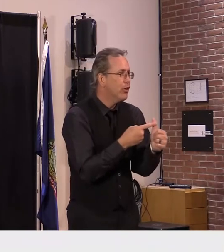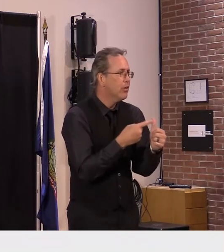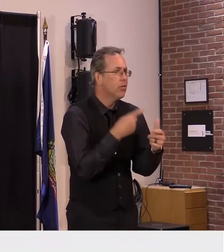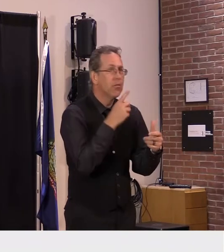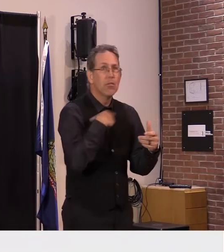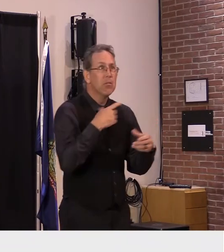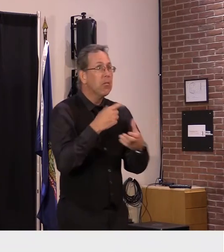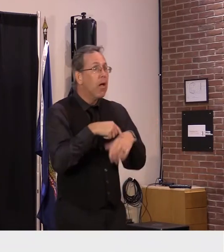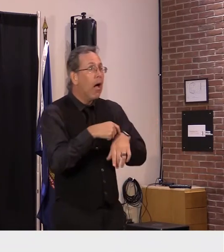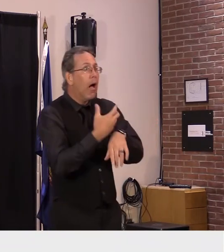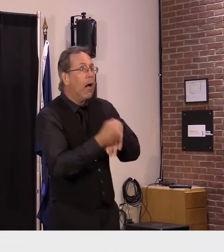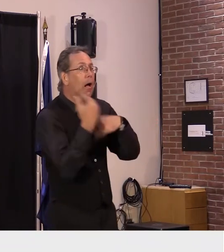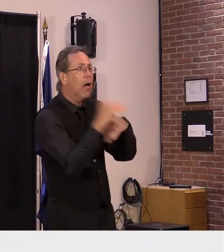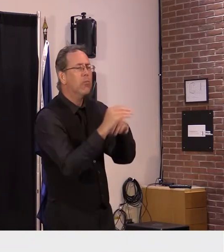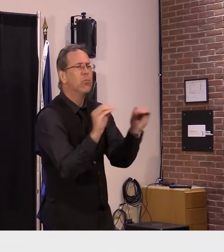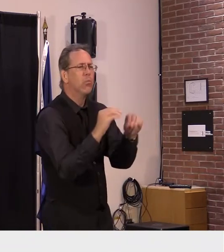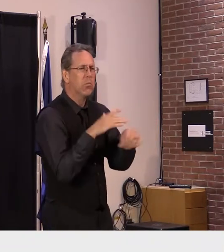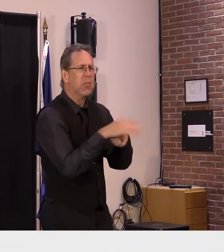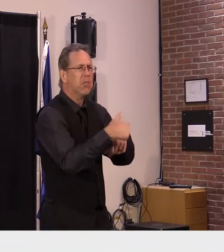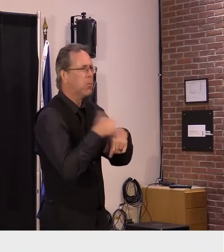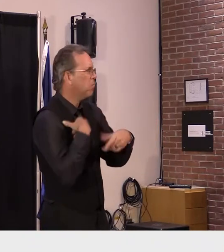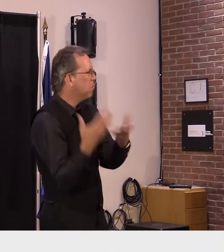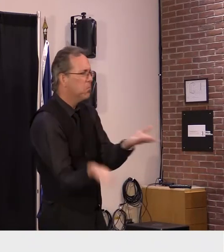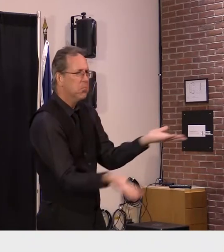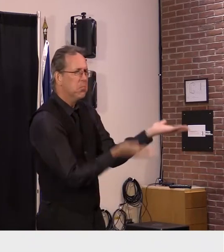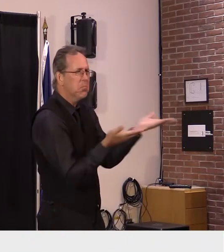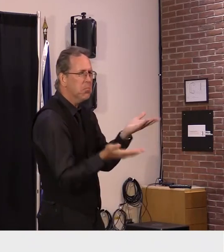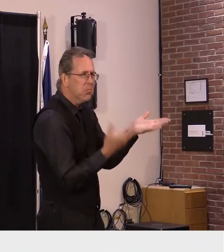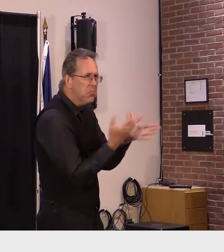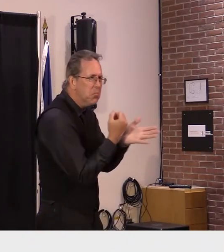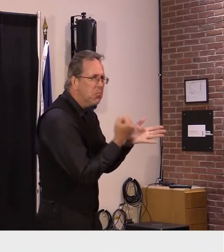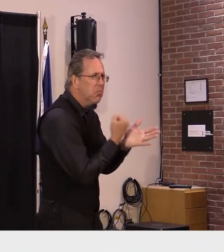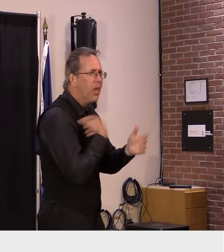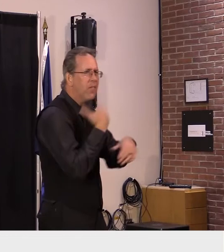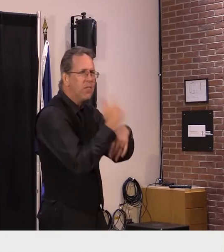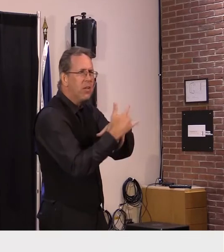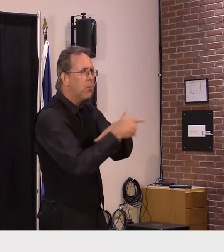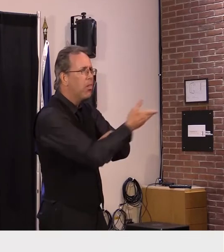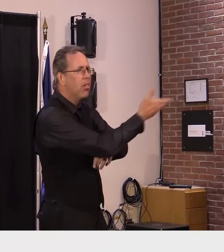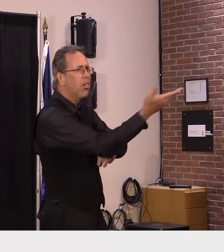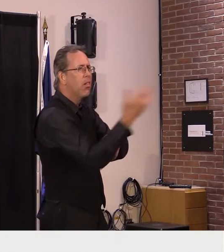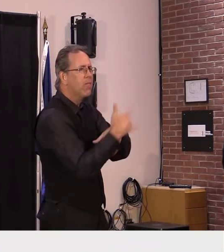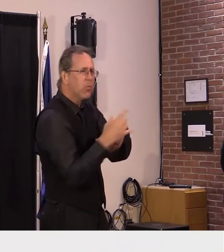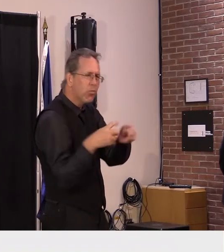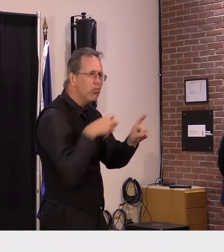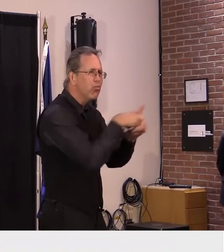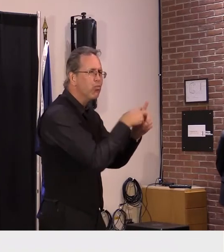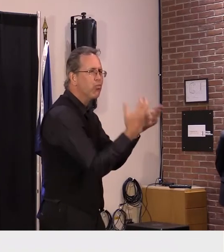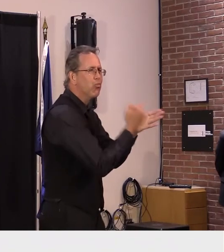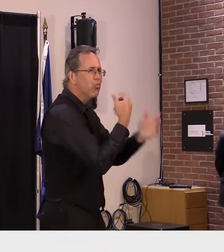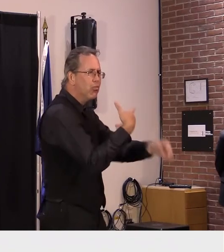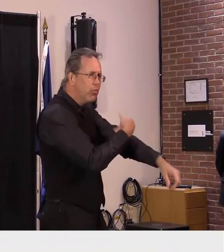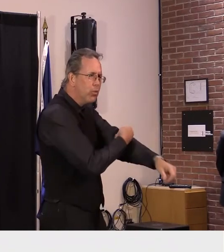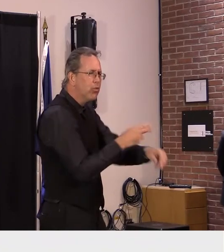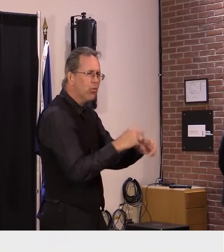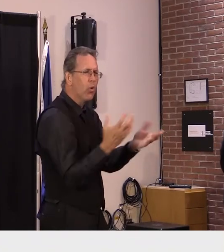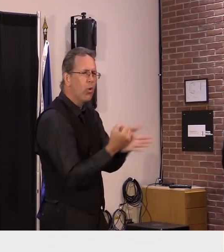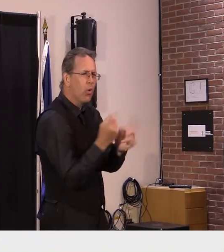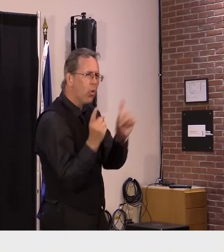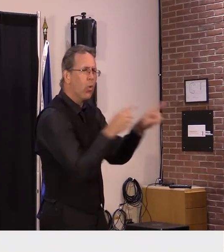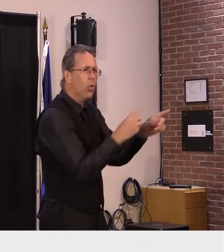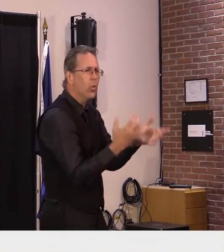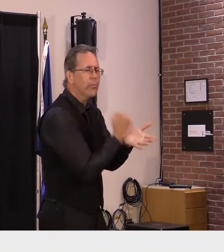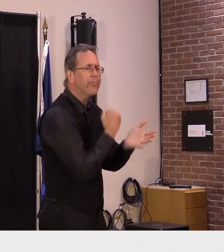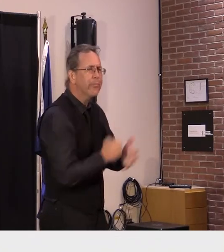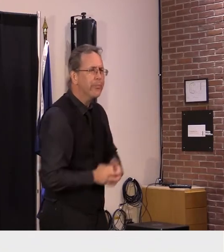there's still plenty of booster availability there are still sites around the state obviously the medical